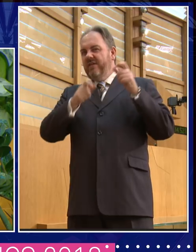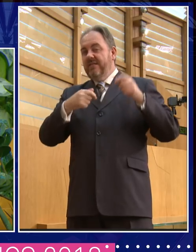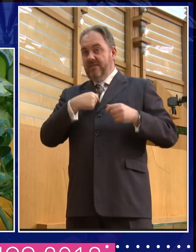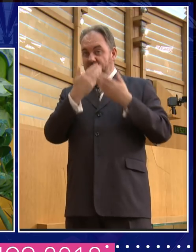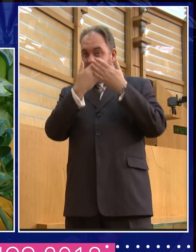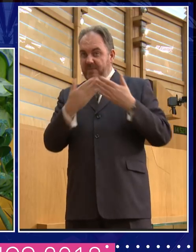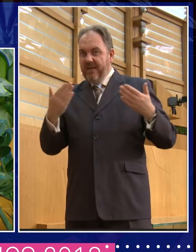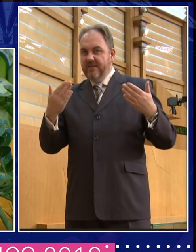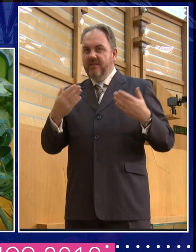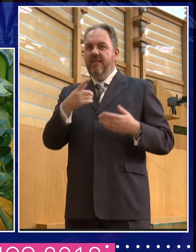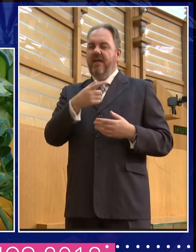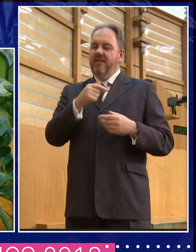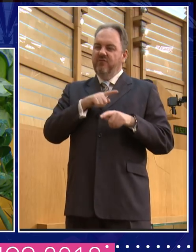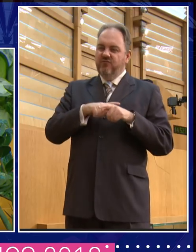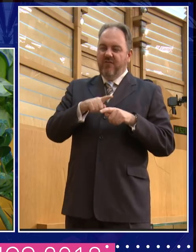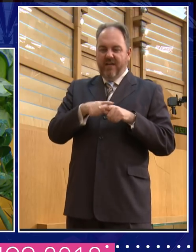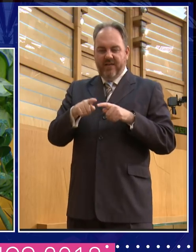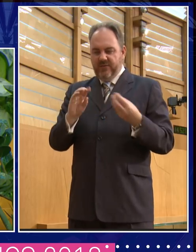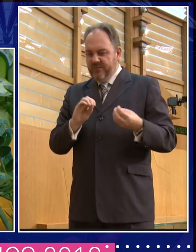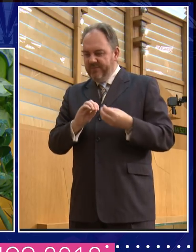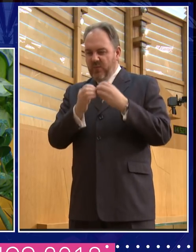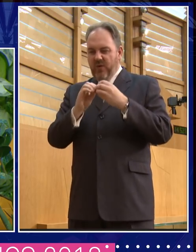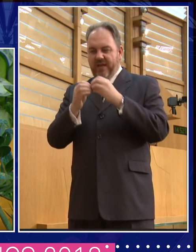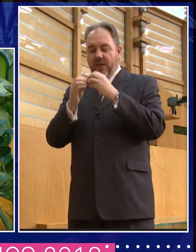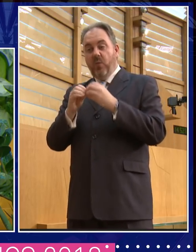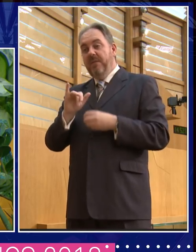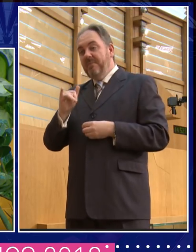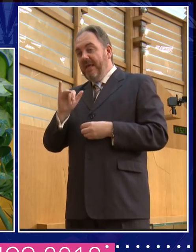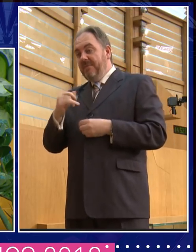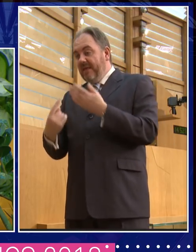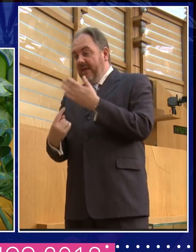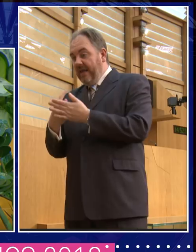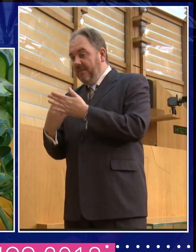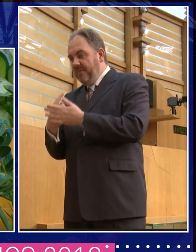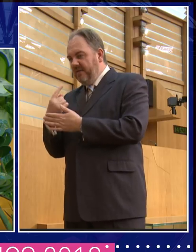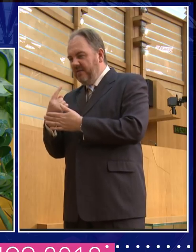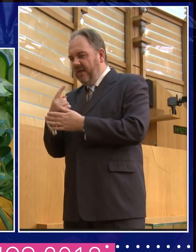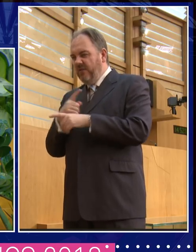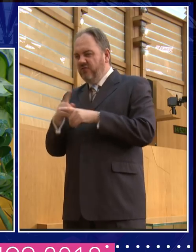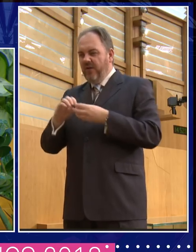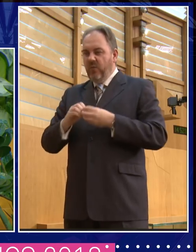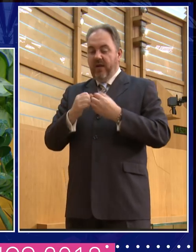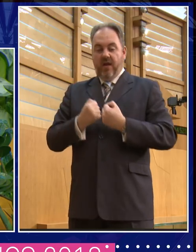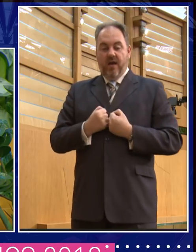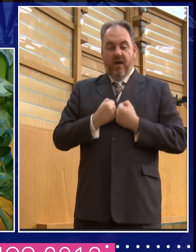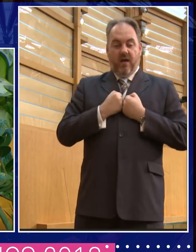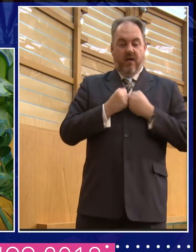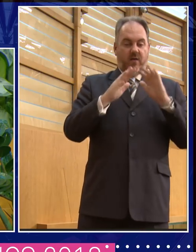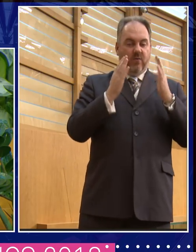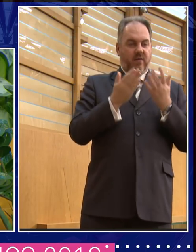had a dialogue between that and what we, and our own, our own world. You you can look